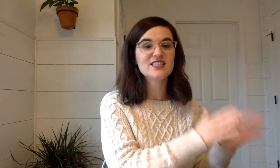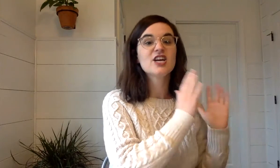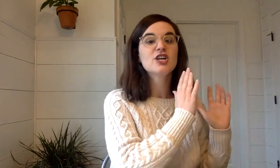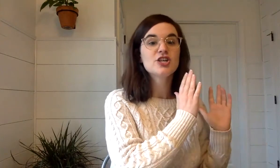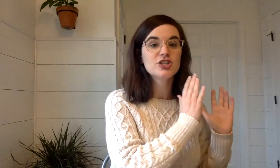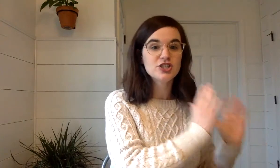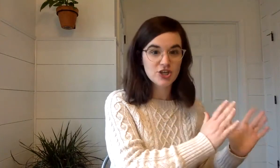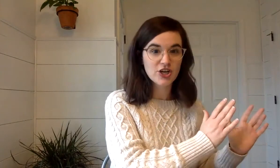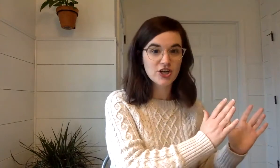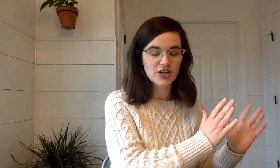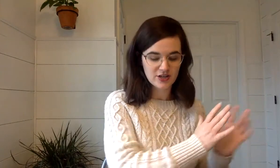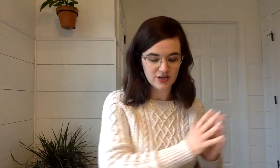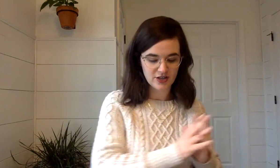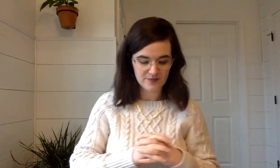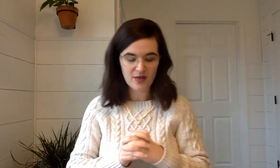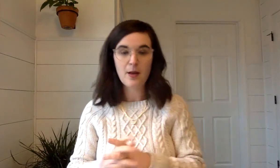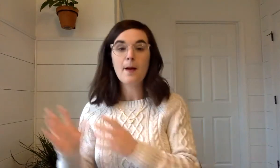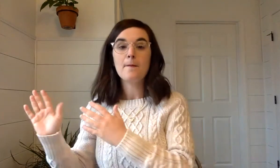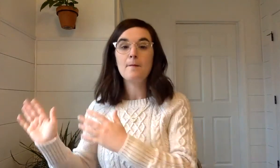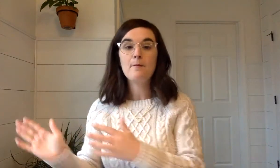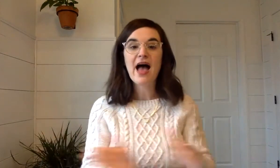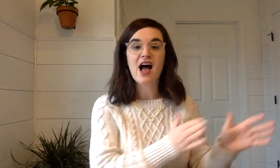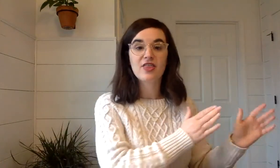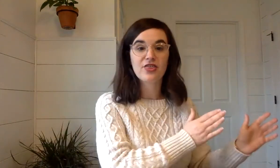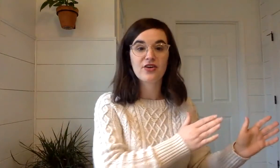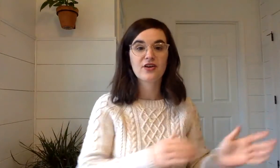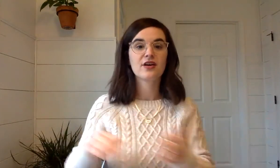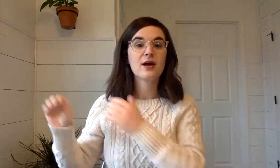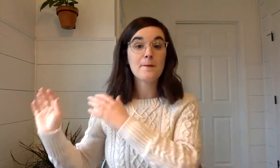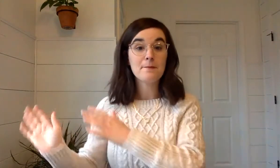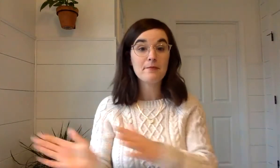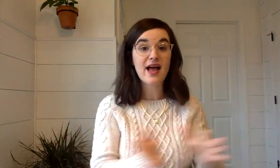ch. Good. Math. Math.